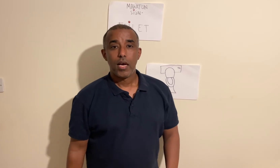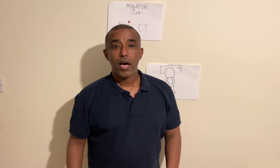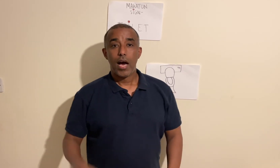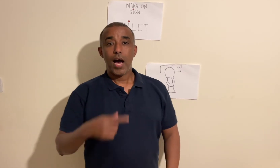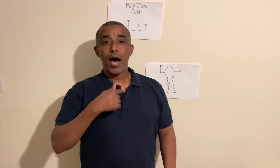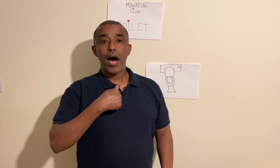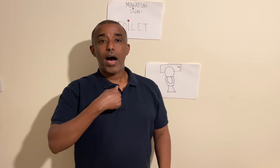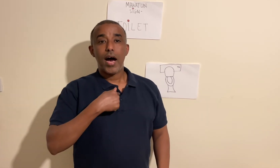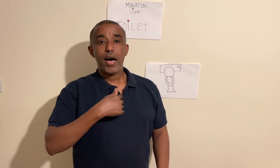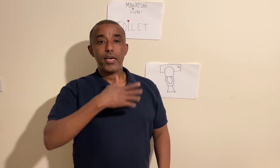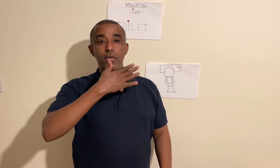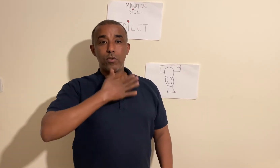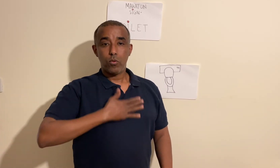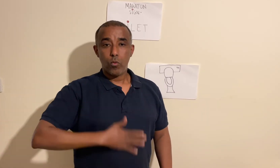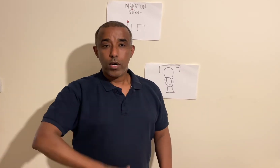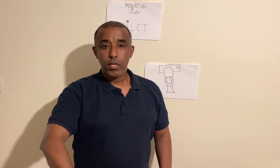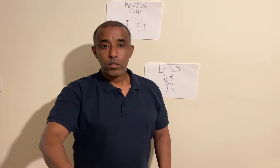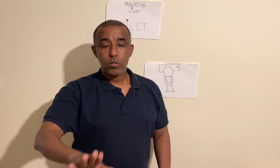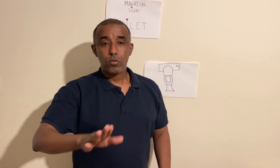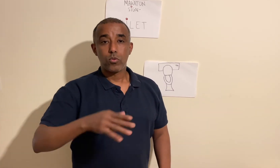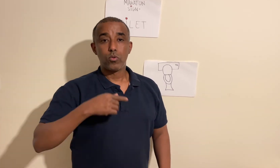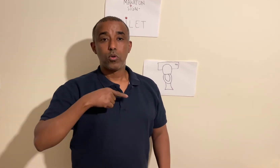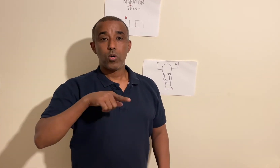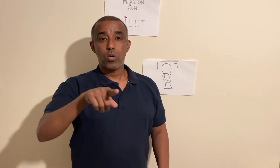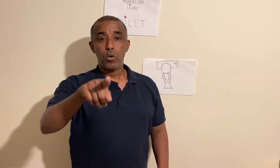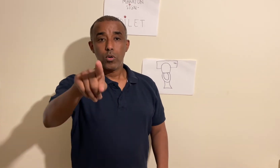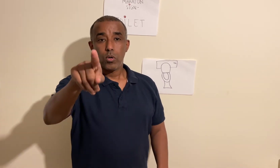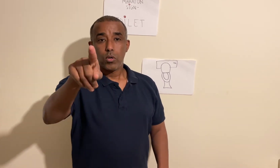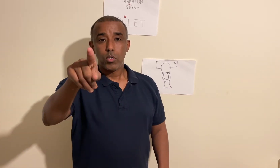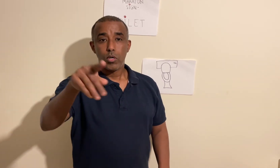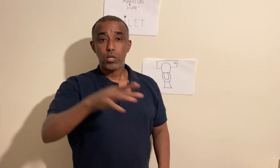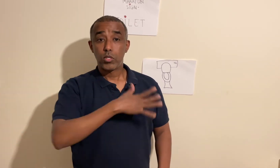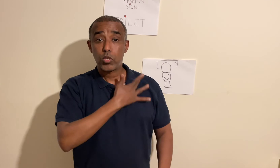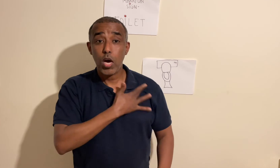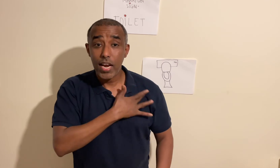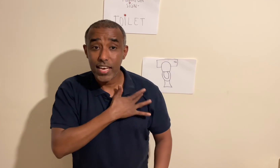I want to go to the toilet.